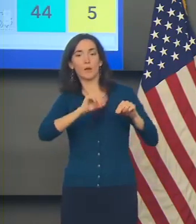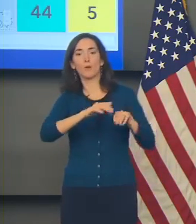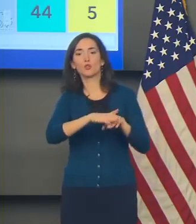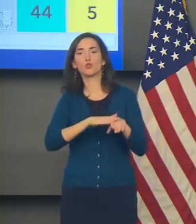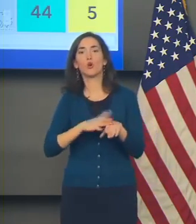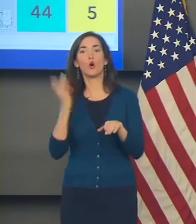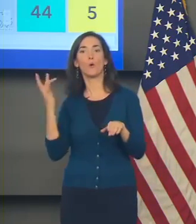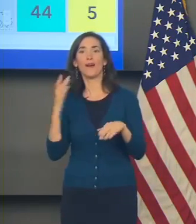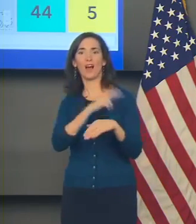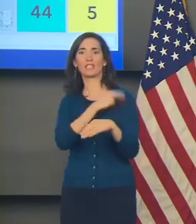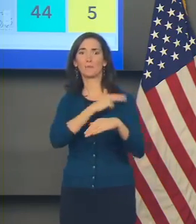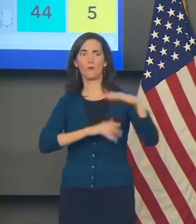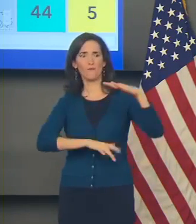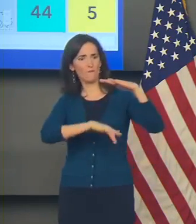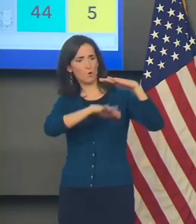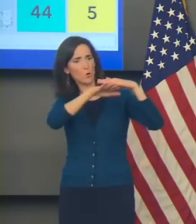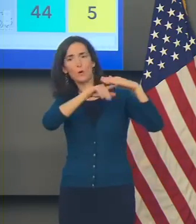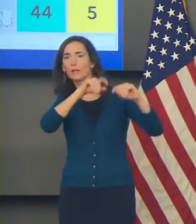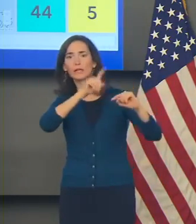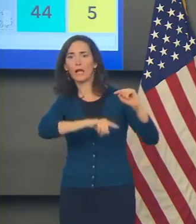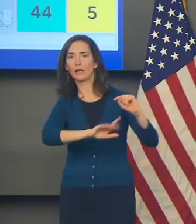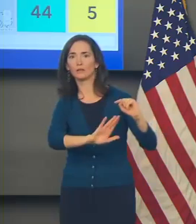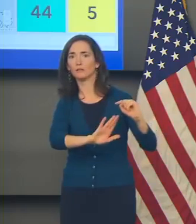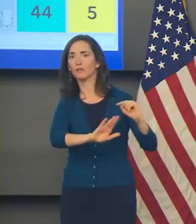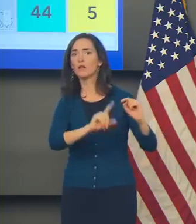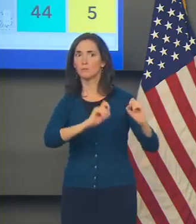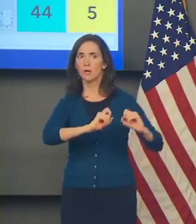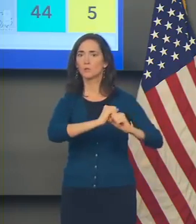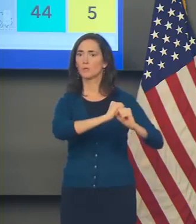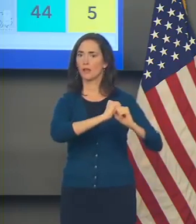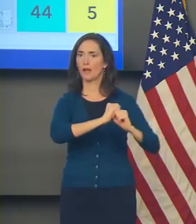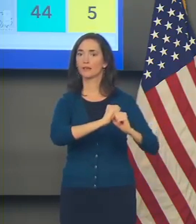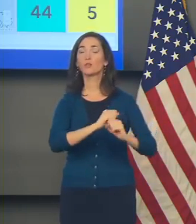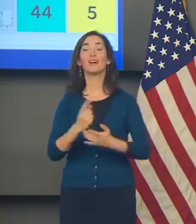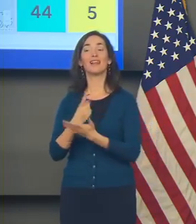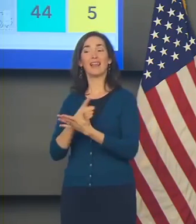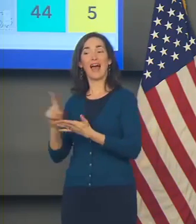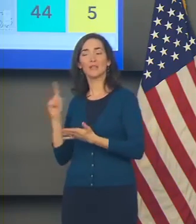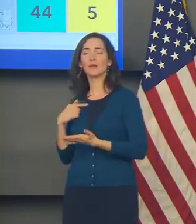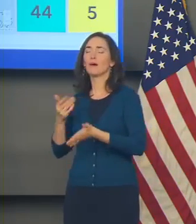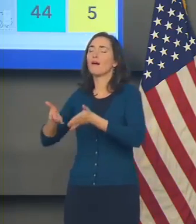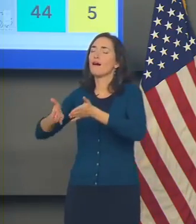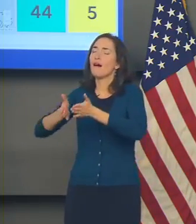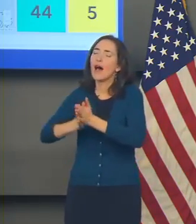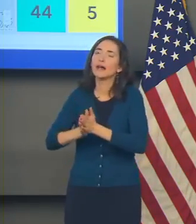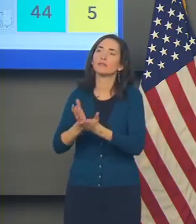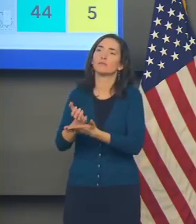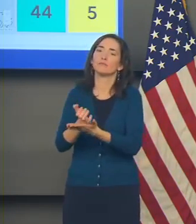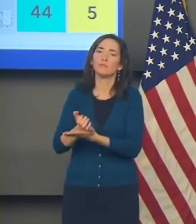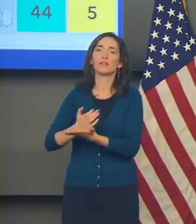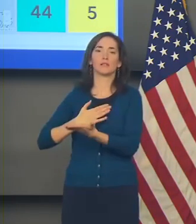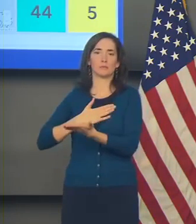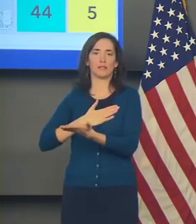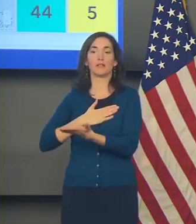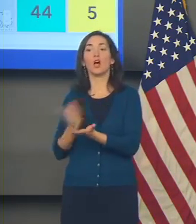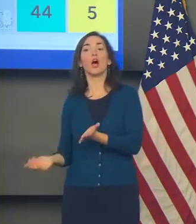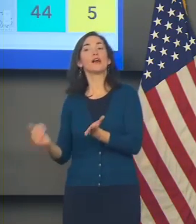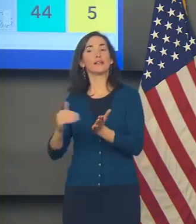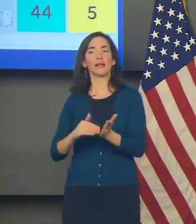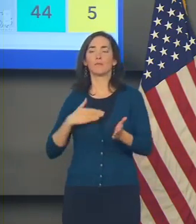so the appeal that we made last week, I am re urging that now for all